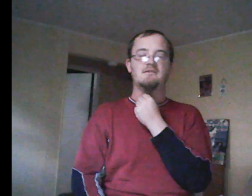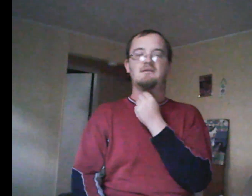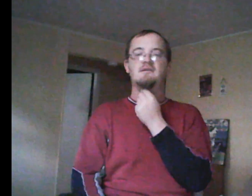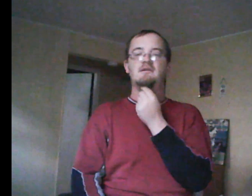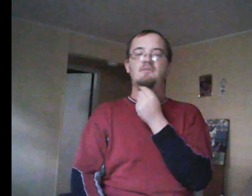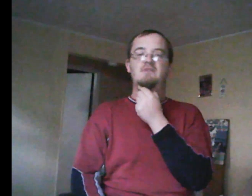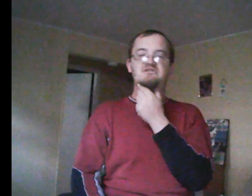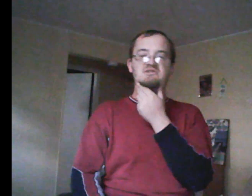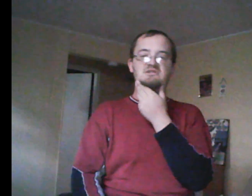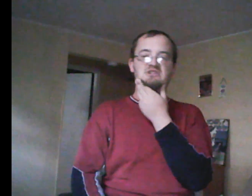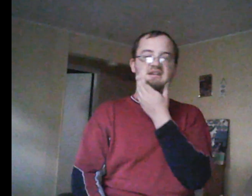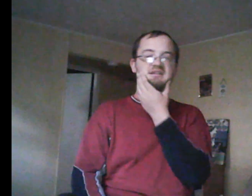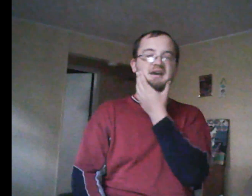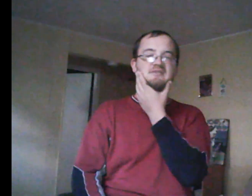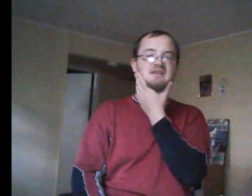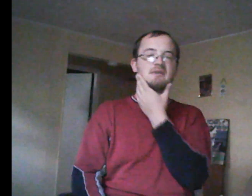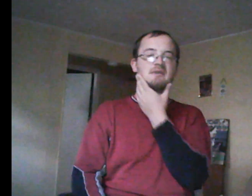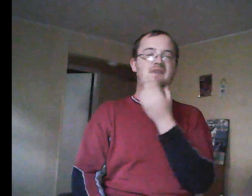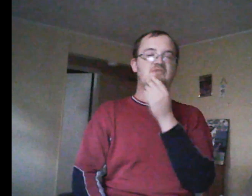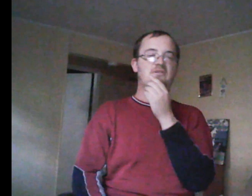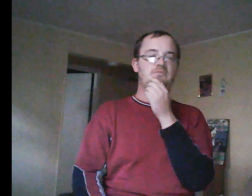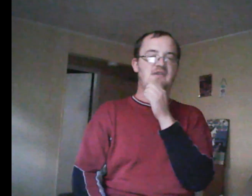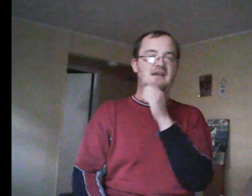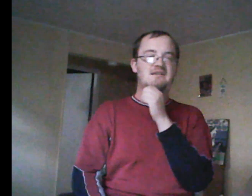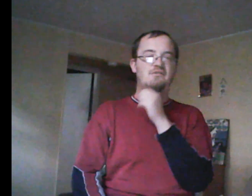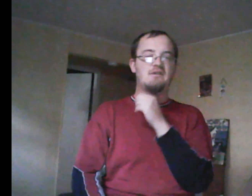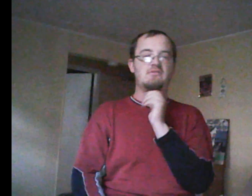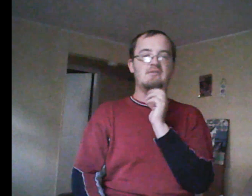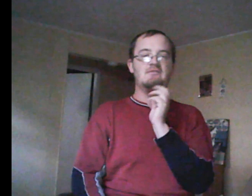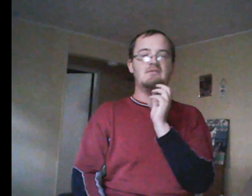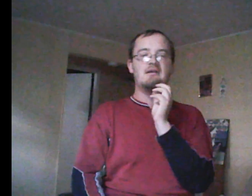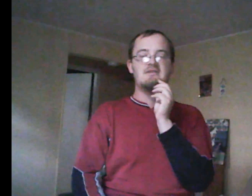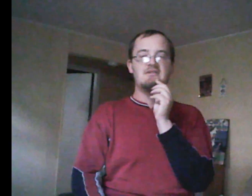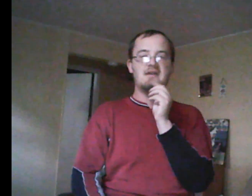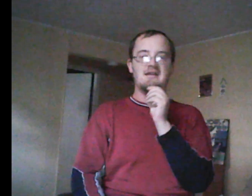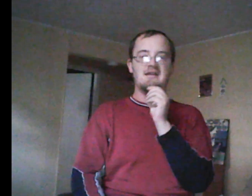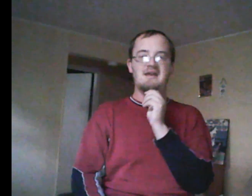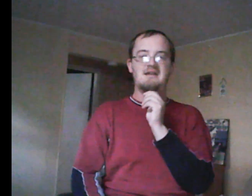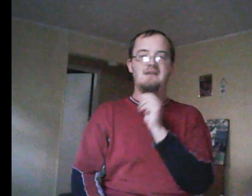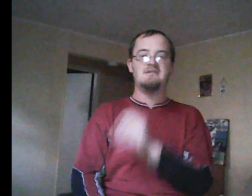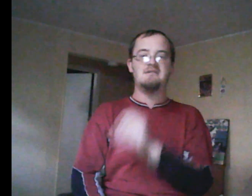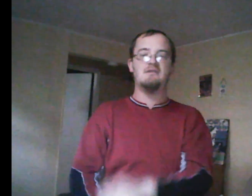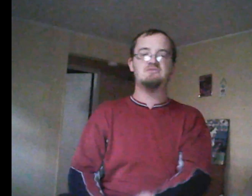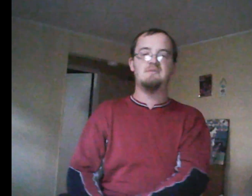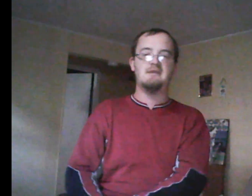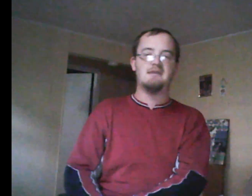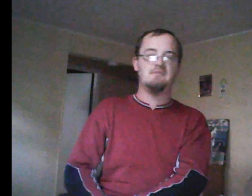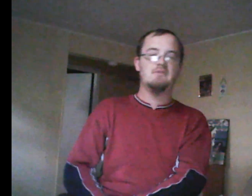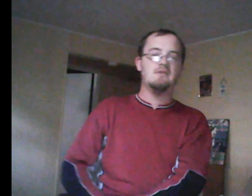But she did have it taken away after protecting Rick when it was outside the dot. And that, I mean, the Orange Ribbon campaign. But what do you think her